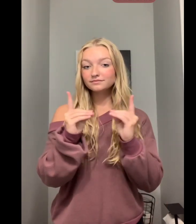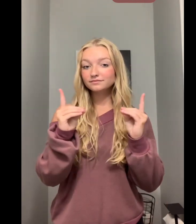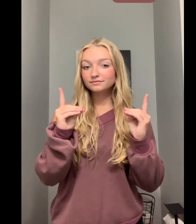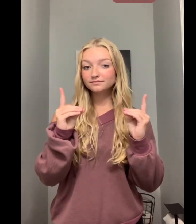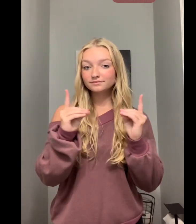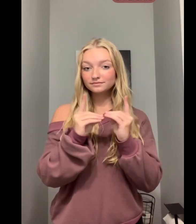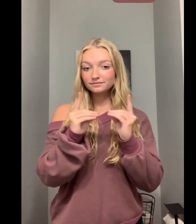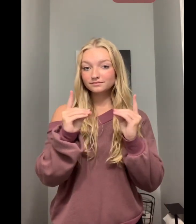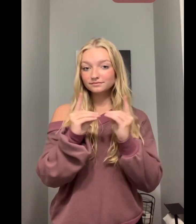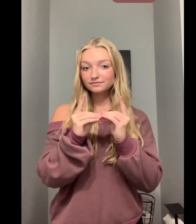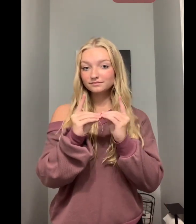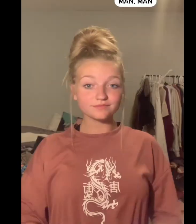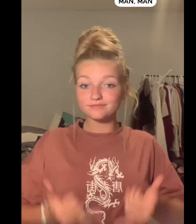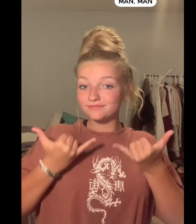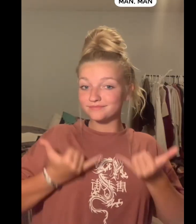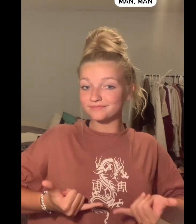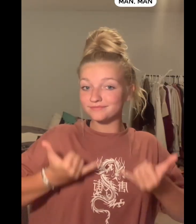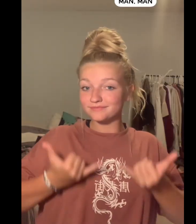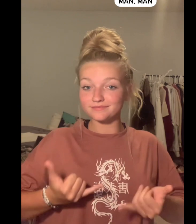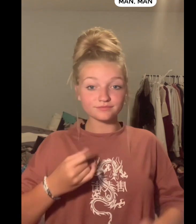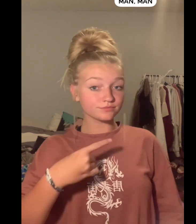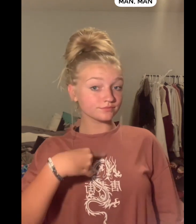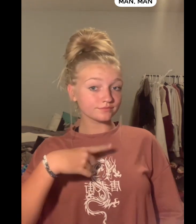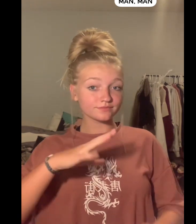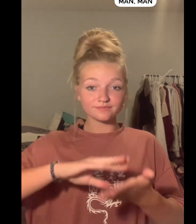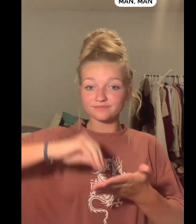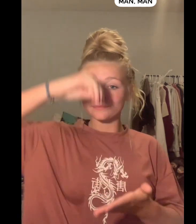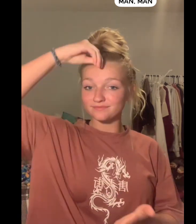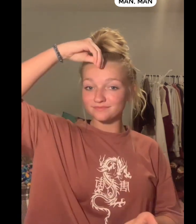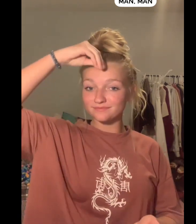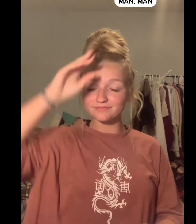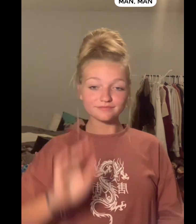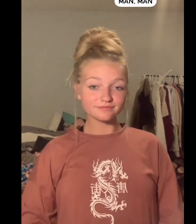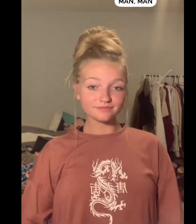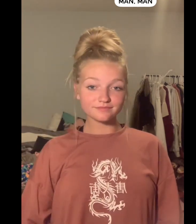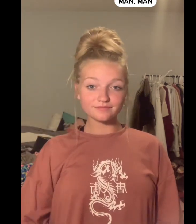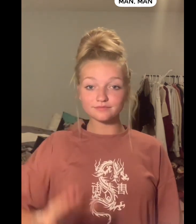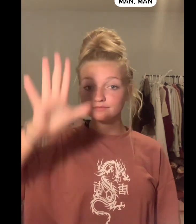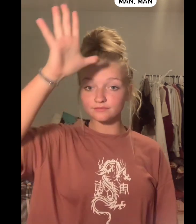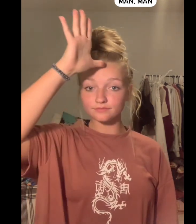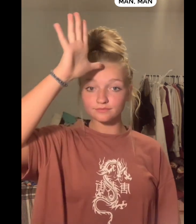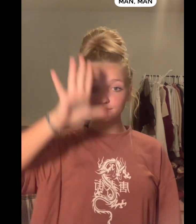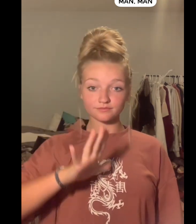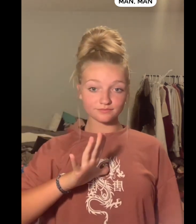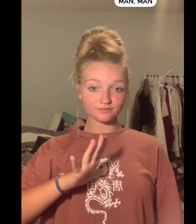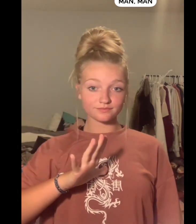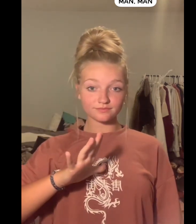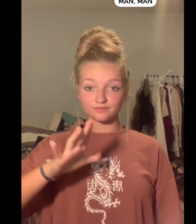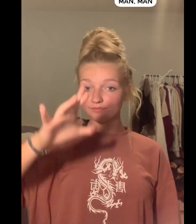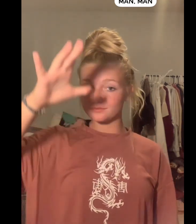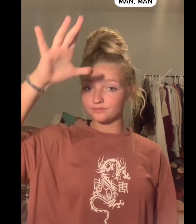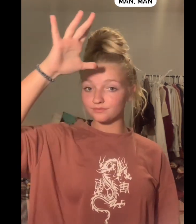date. Today I learned man, man.